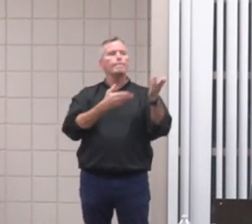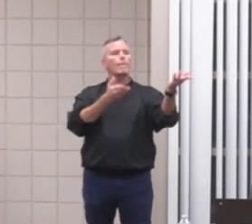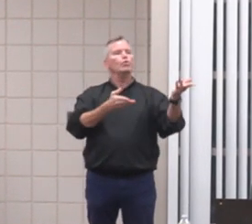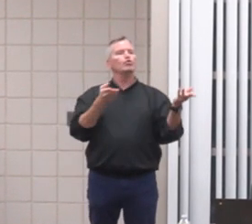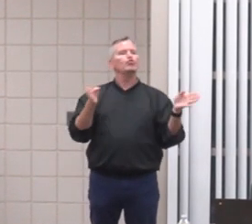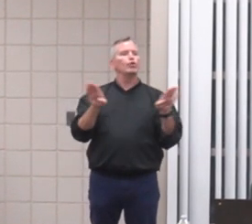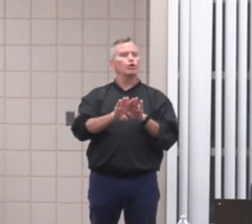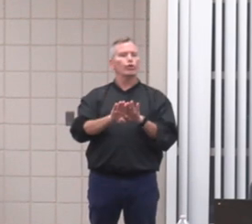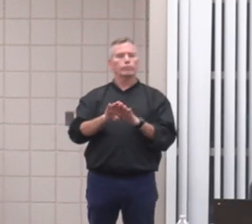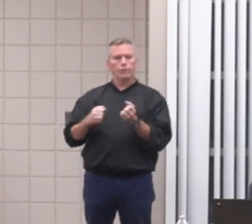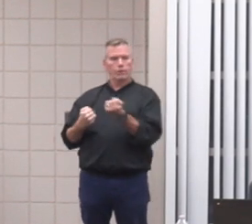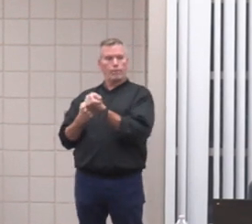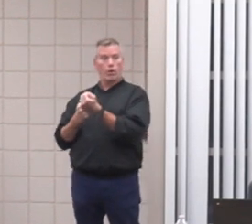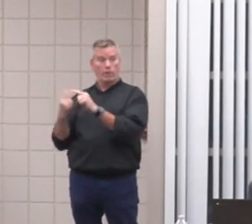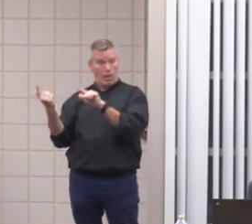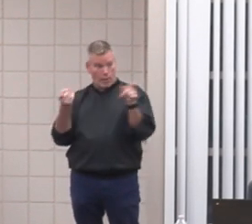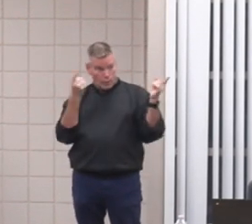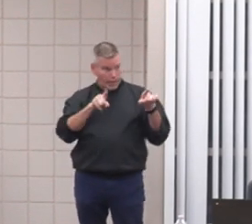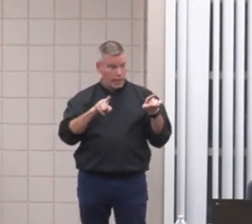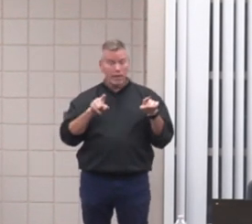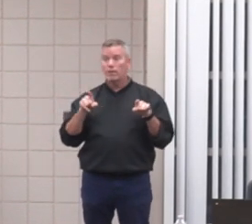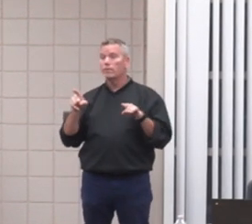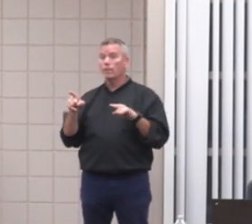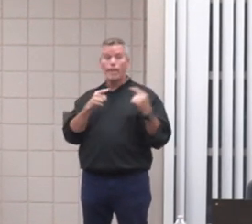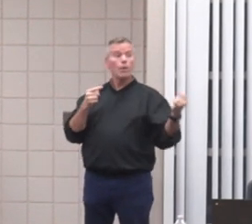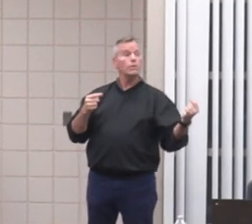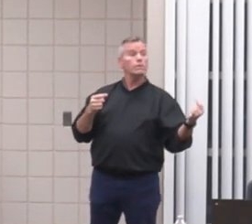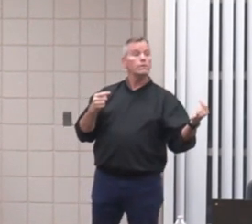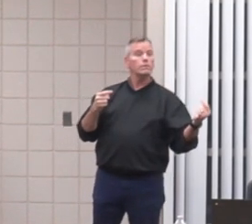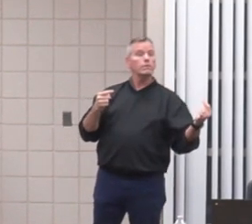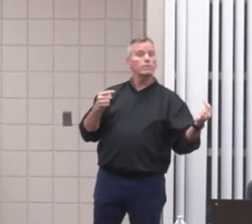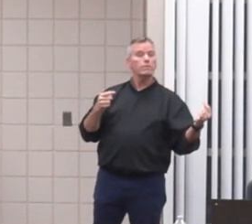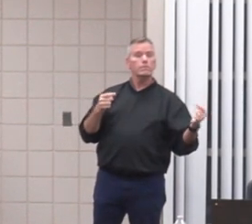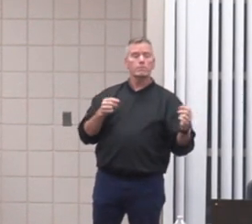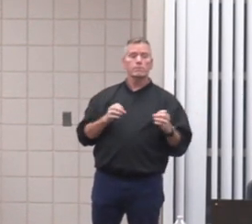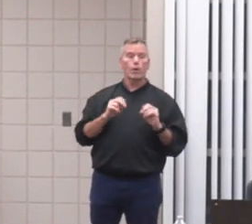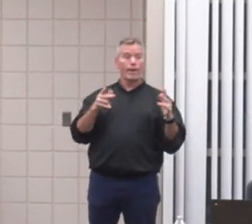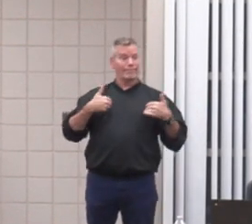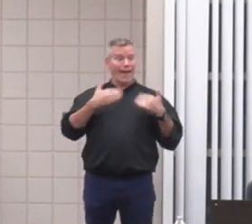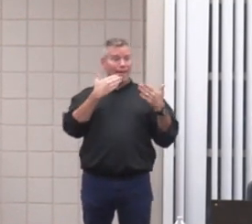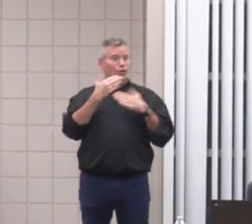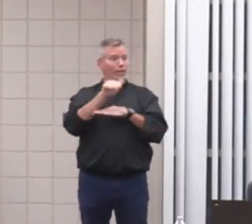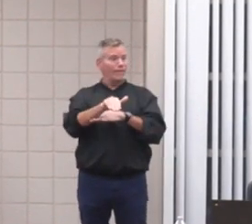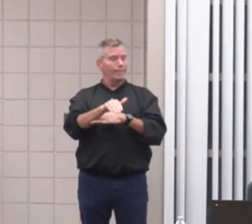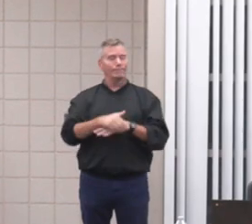Support. All those in favor say aye. Aye. Any opposed? Aye. Have a good evening.